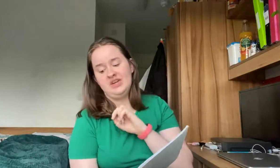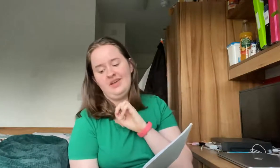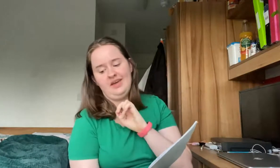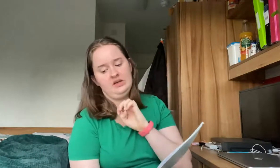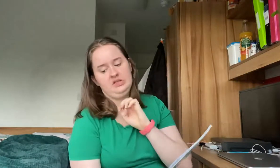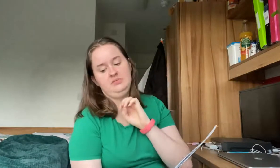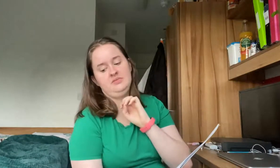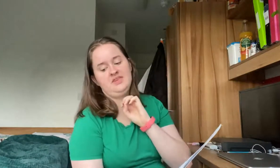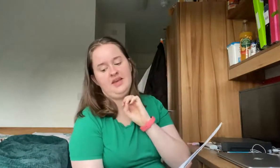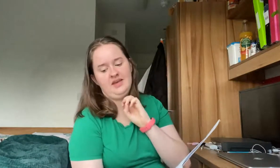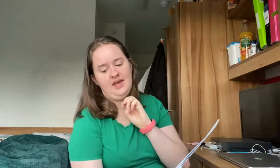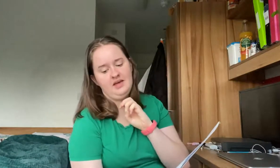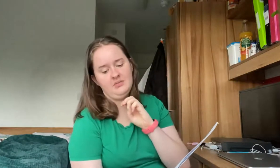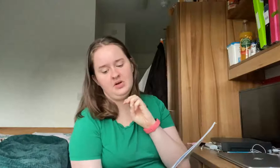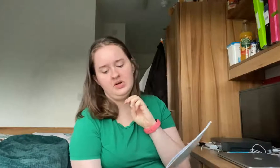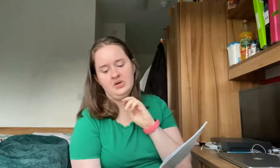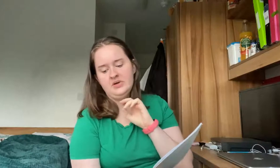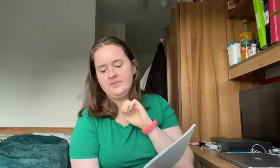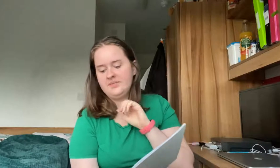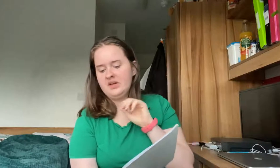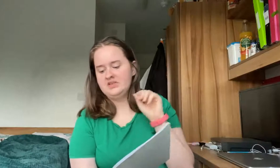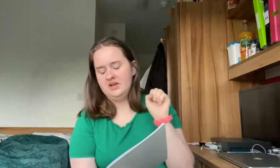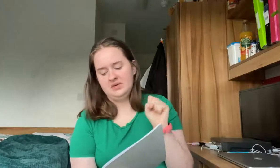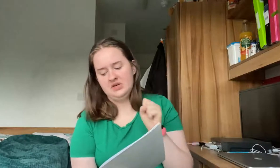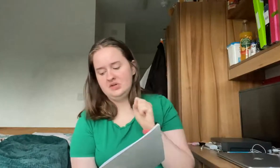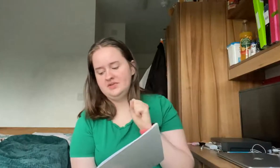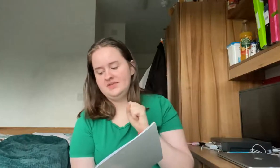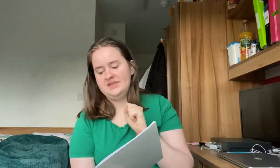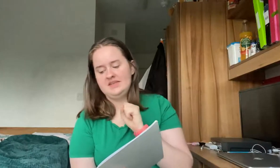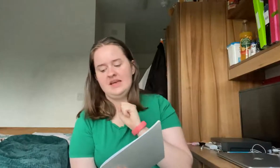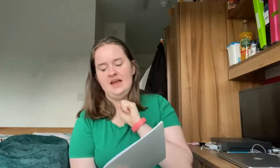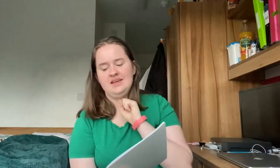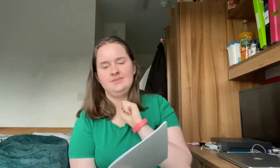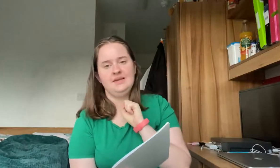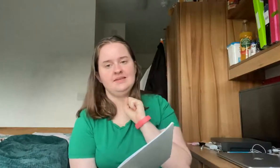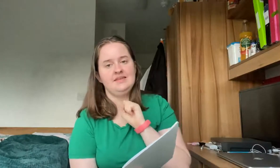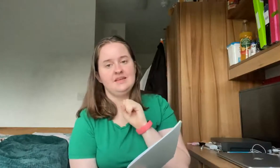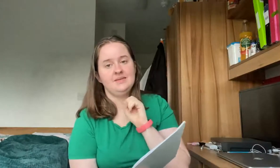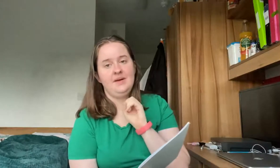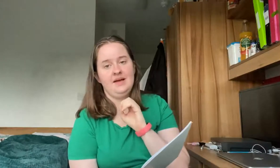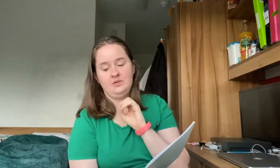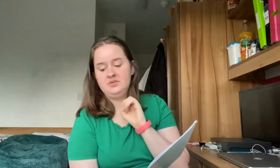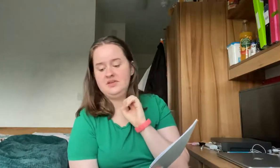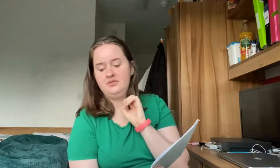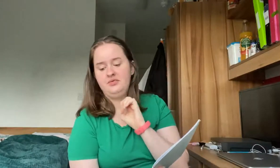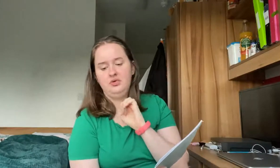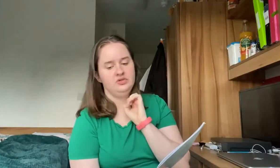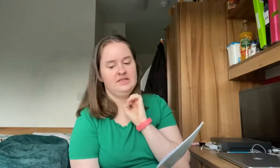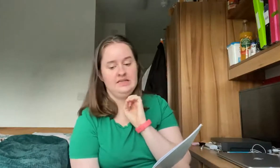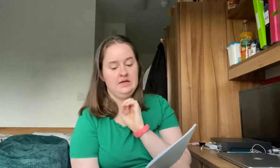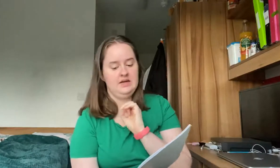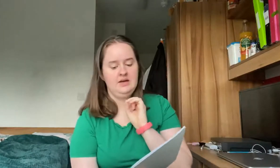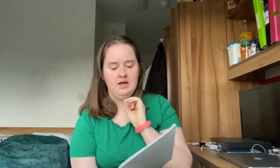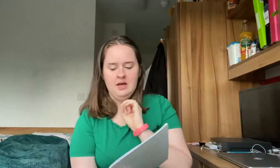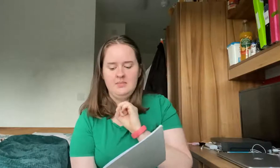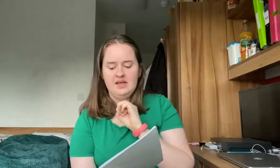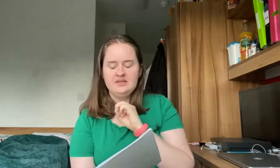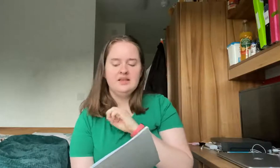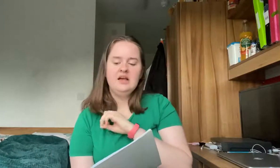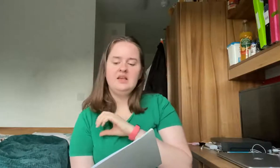Kingdoms game so in total for Sunday I spent £6.49 and